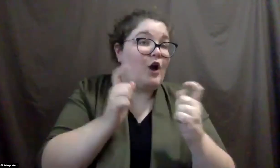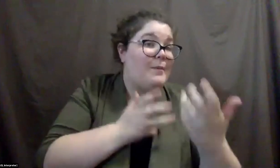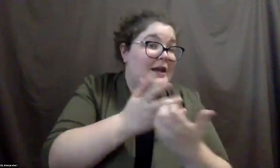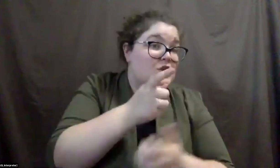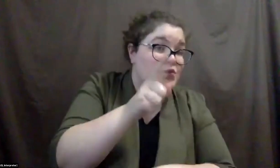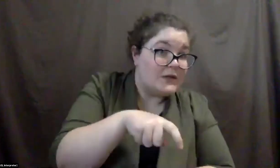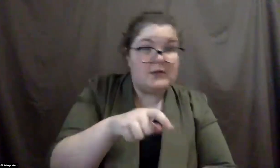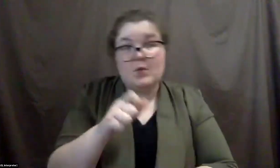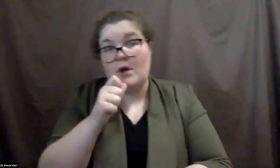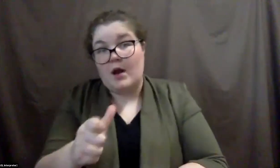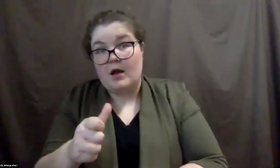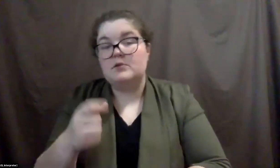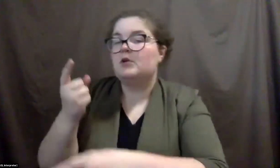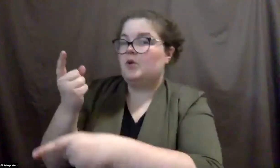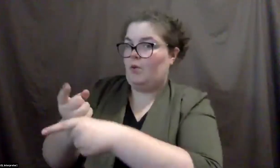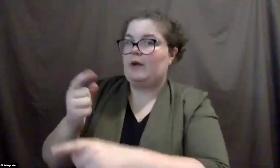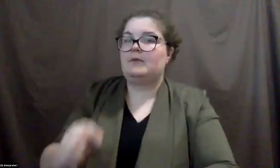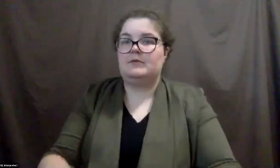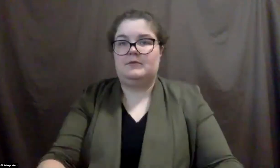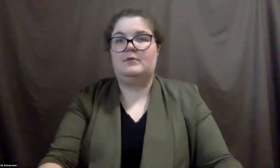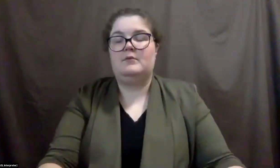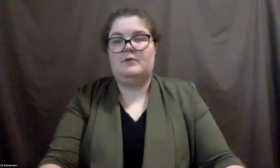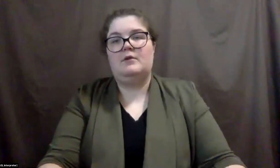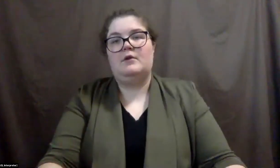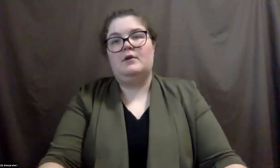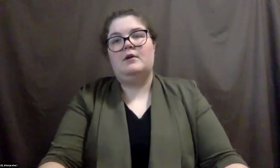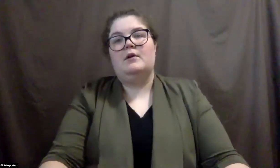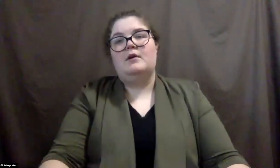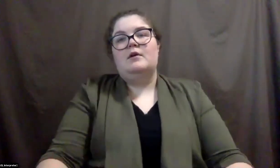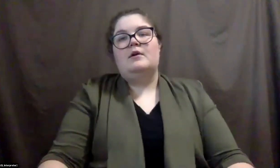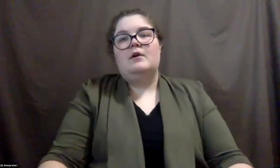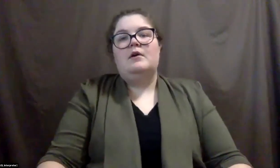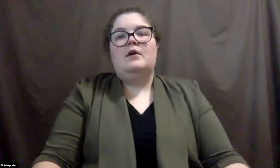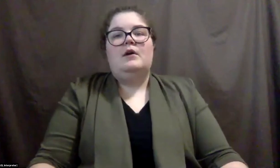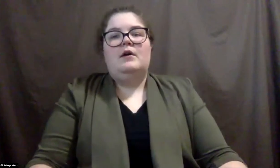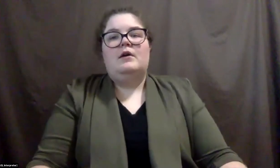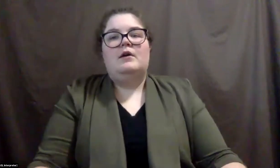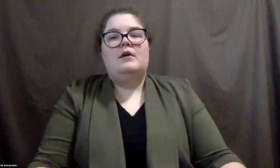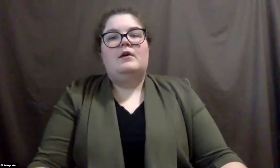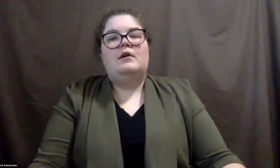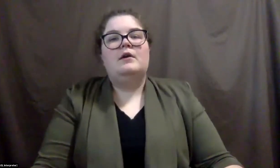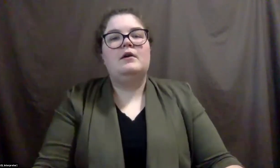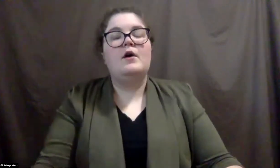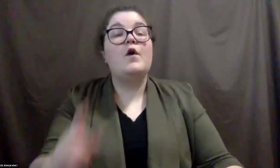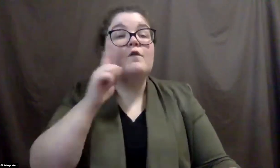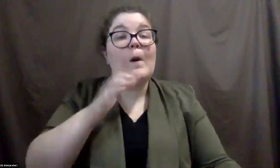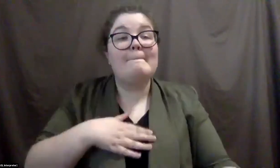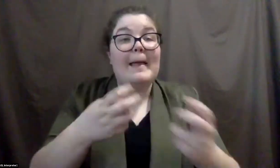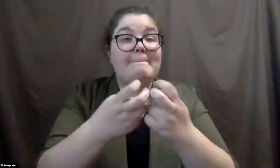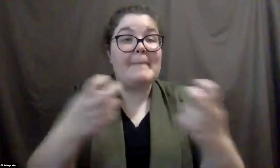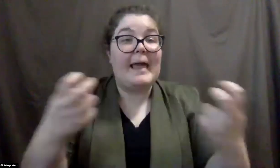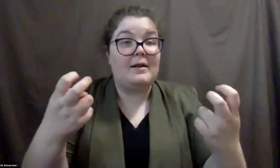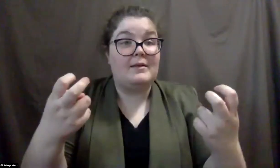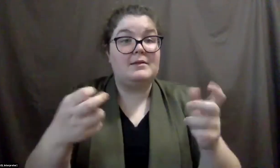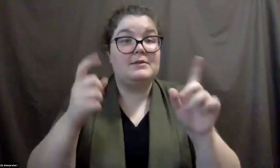not. Correct. Yeah. Um, here's a question for my three panelists. Um,